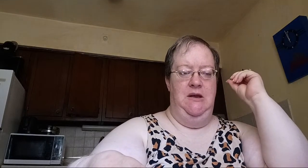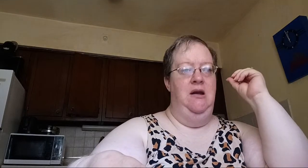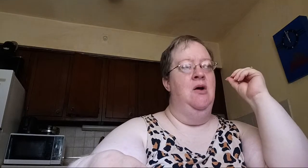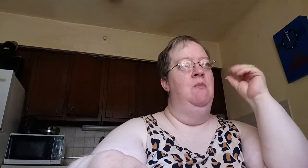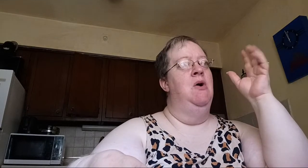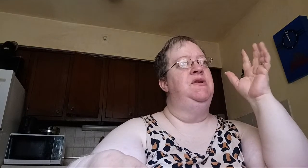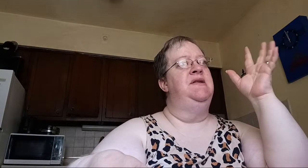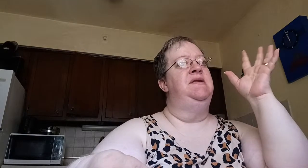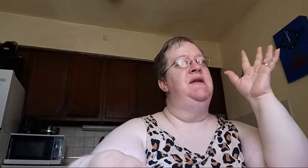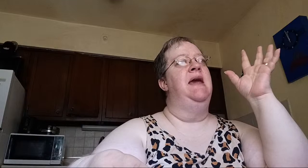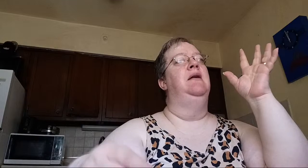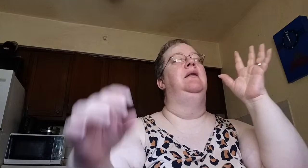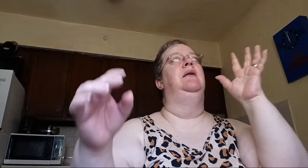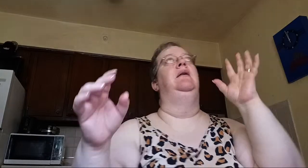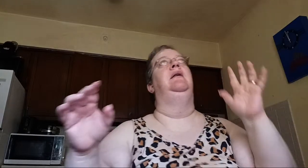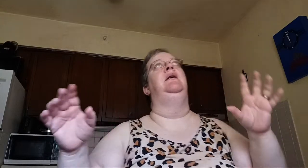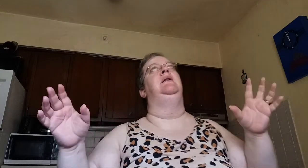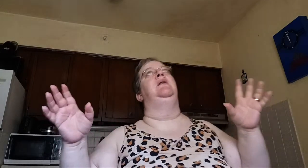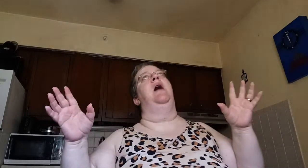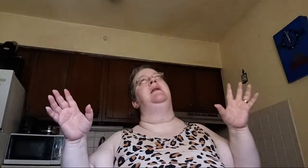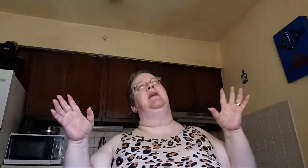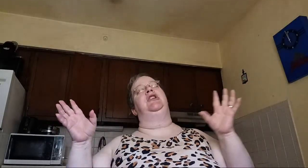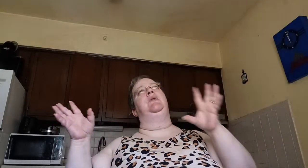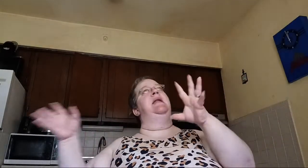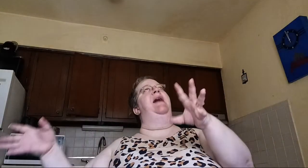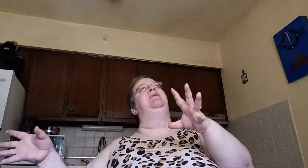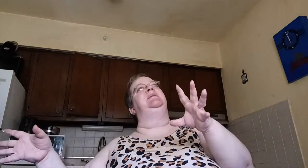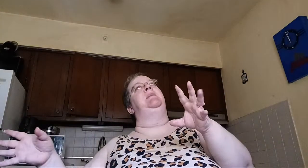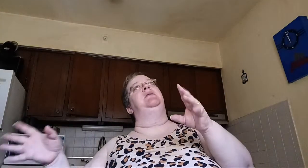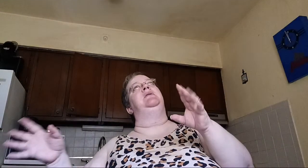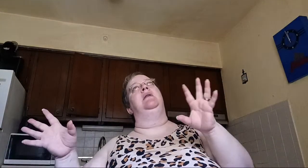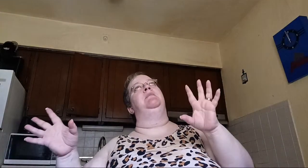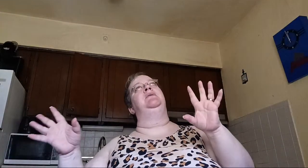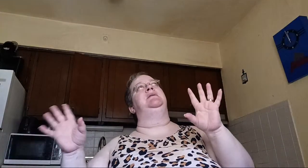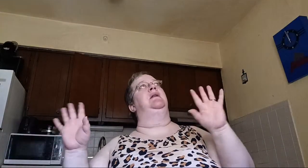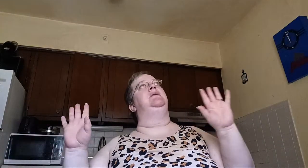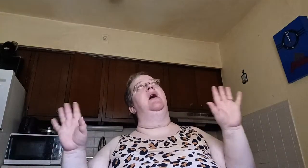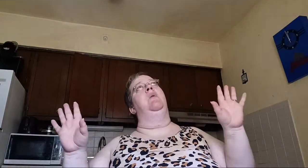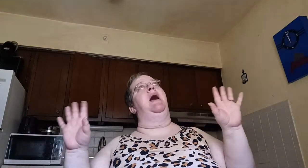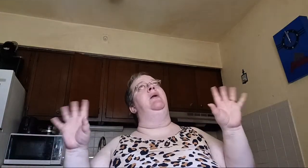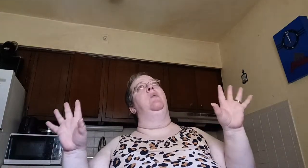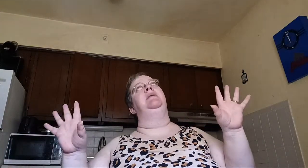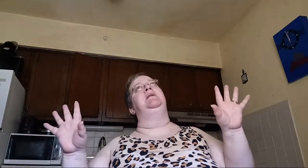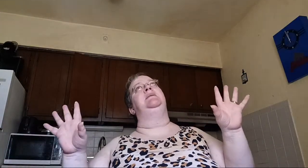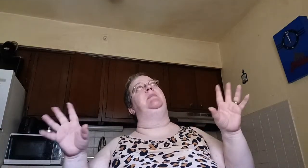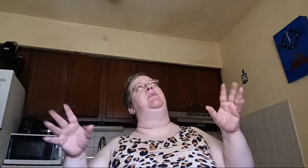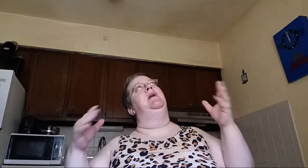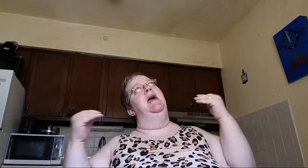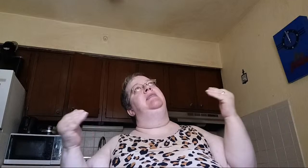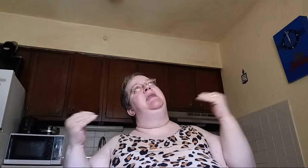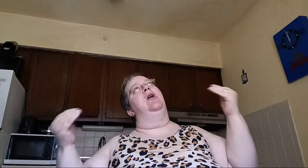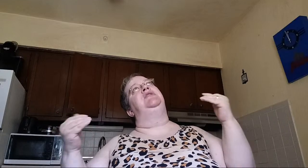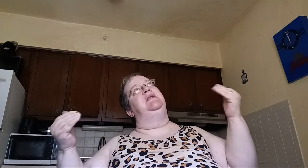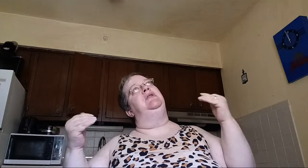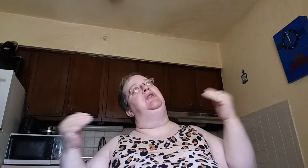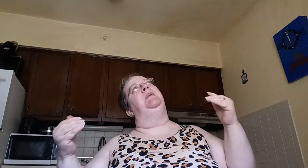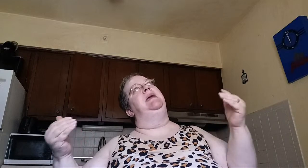you know, Moses is saying, God's like, you can have these people. Moses is like, no, I don't want these people. They are still your people.